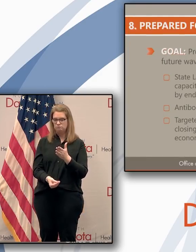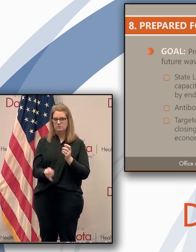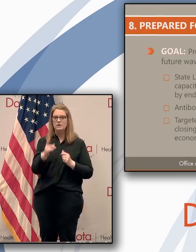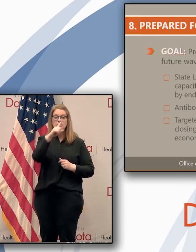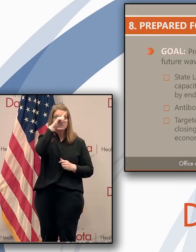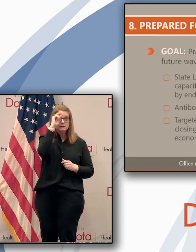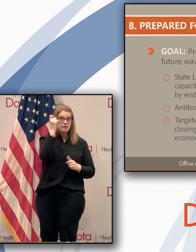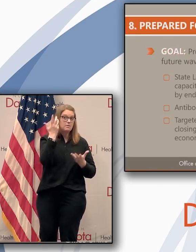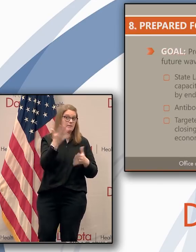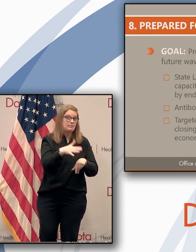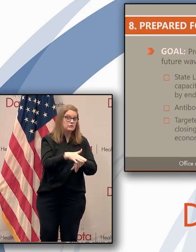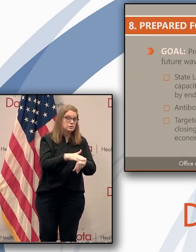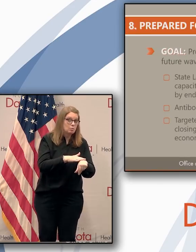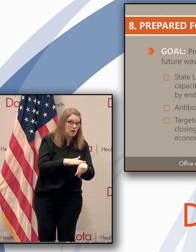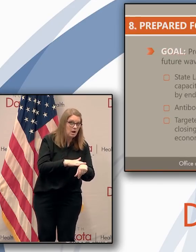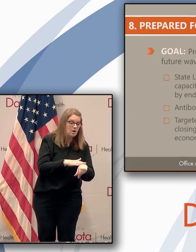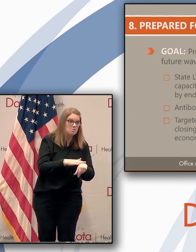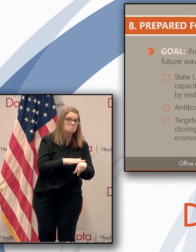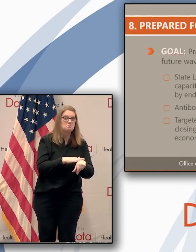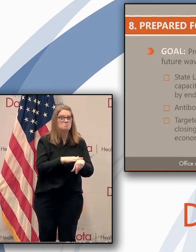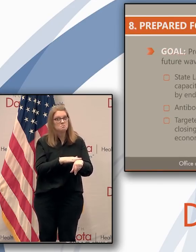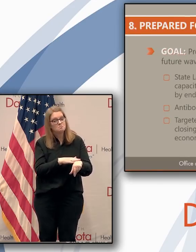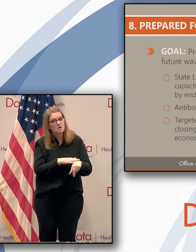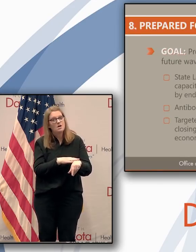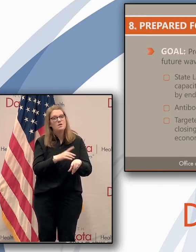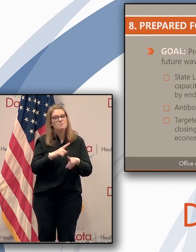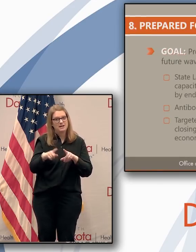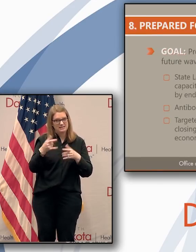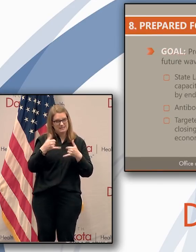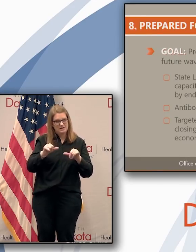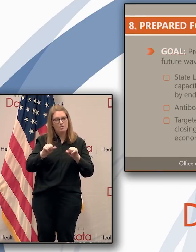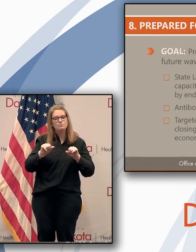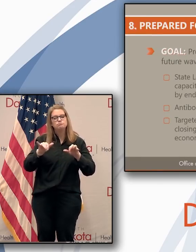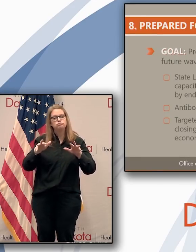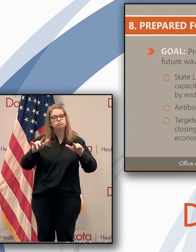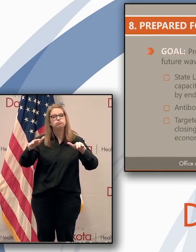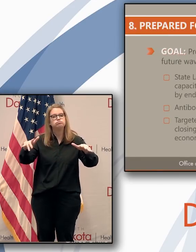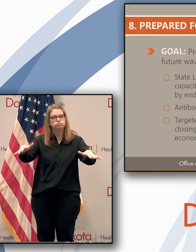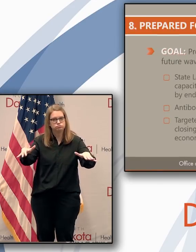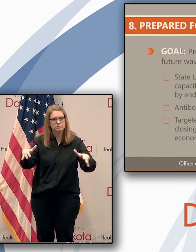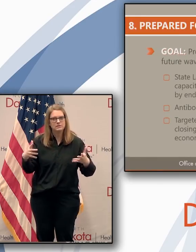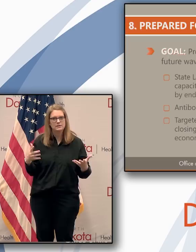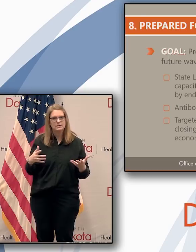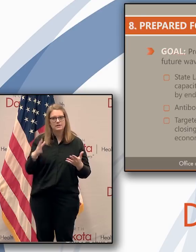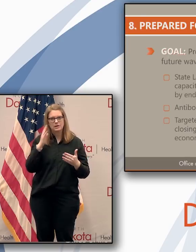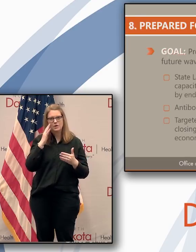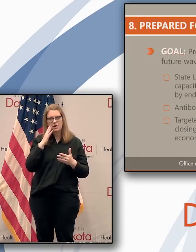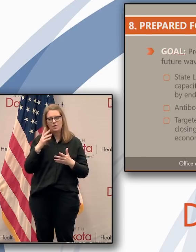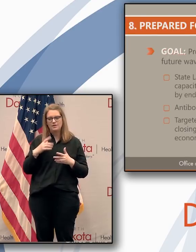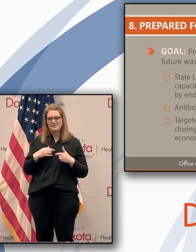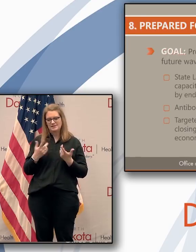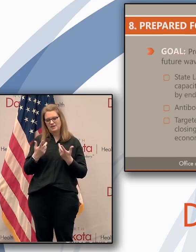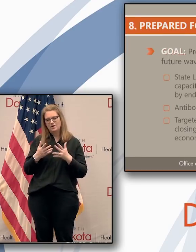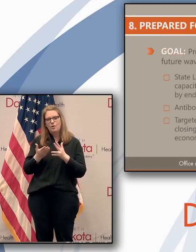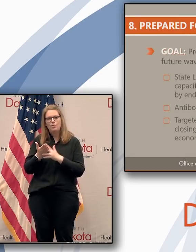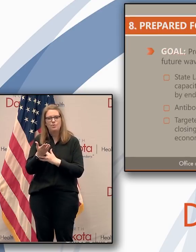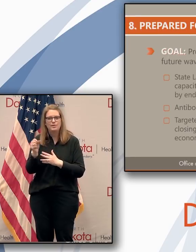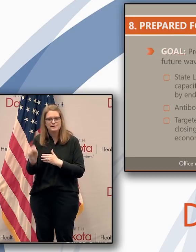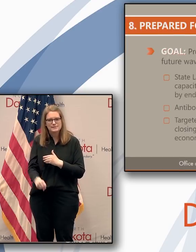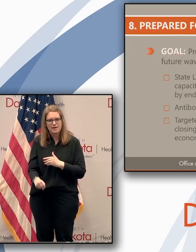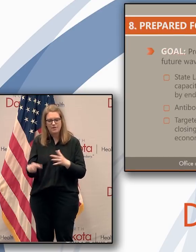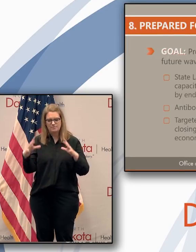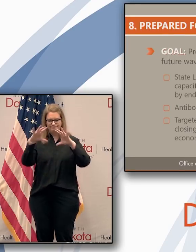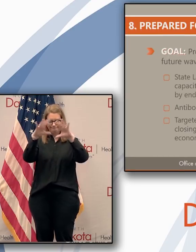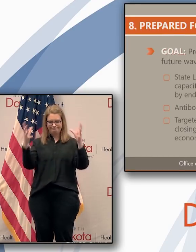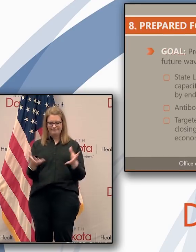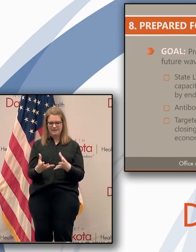going to be on the planet. It'll be rolling through the winter flu season in the southern hemisphere. It'll make its way back here next year. And